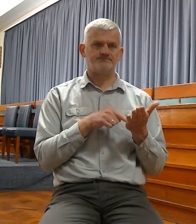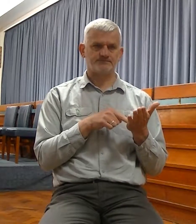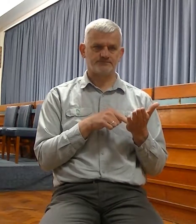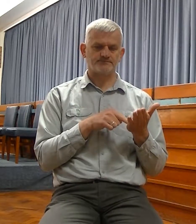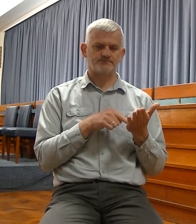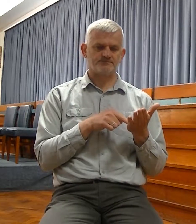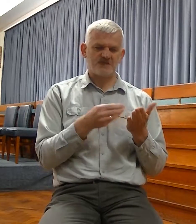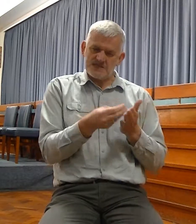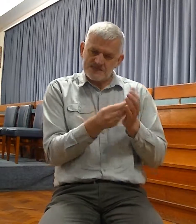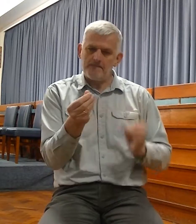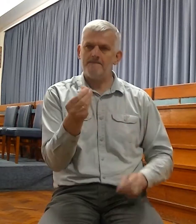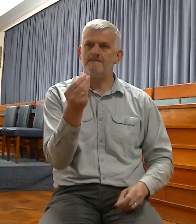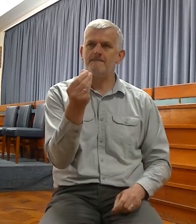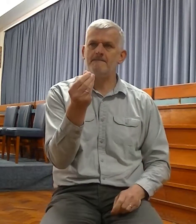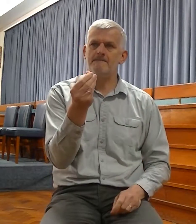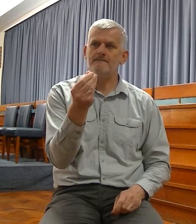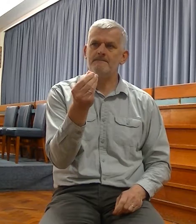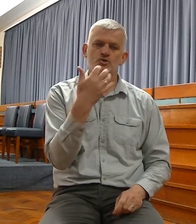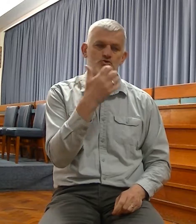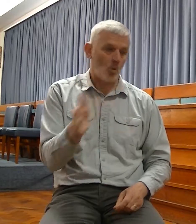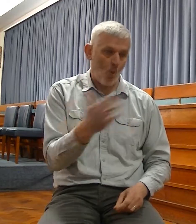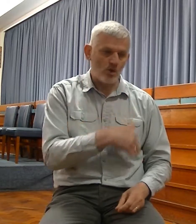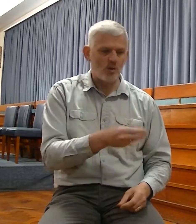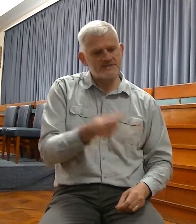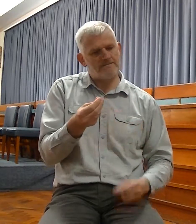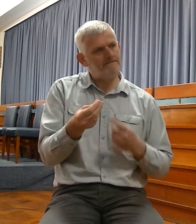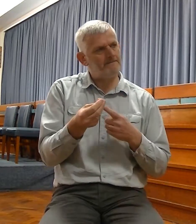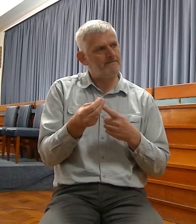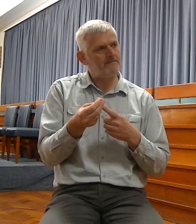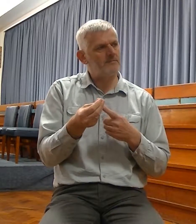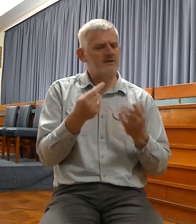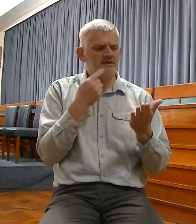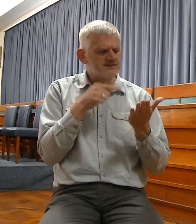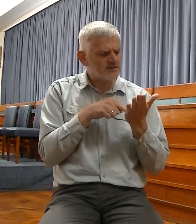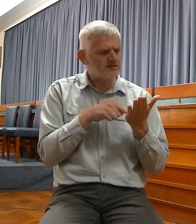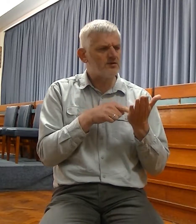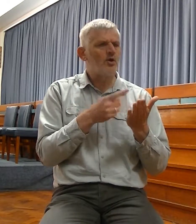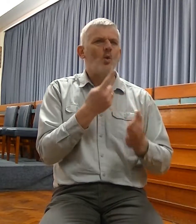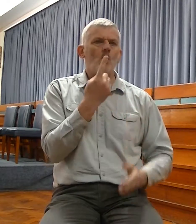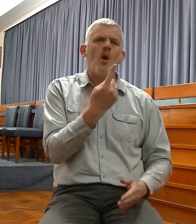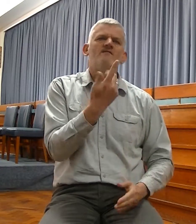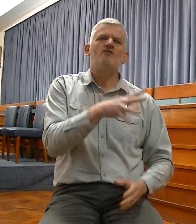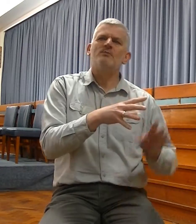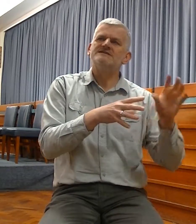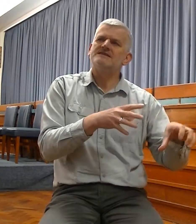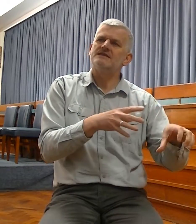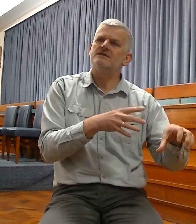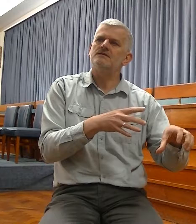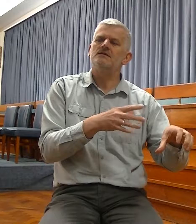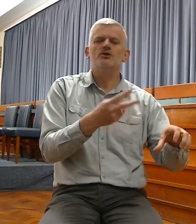a remnant will be restored, one of a city, and two of a family. A family being the Hebrew word that